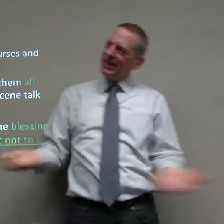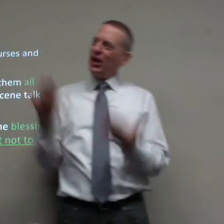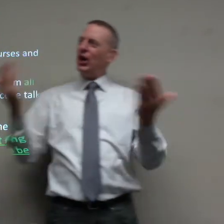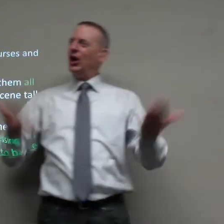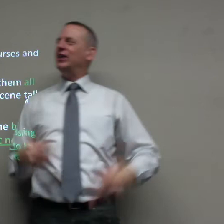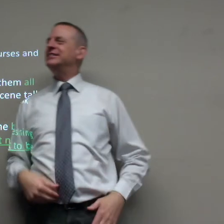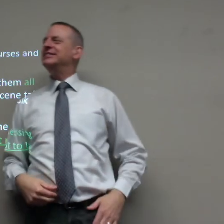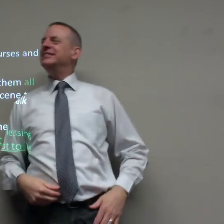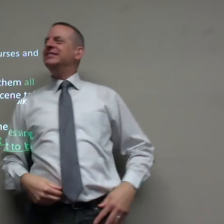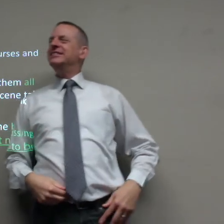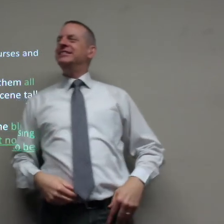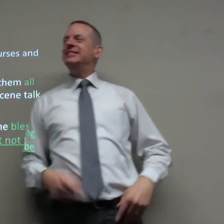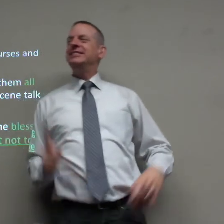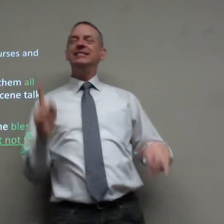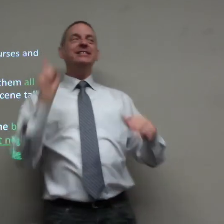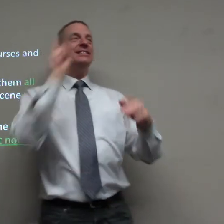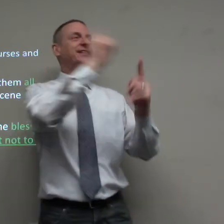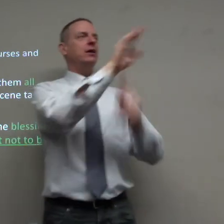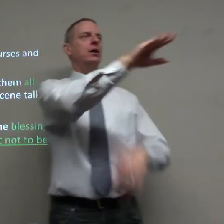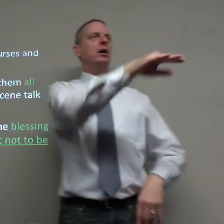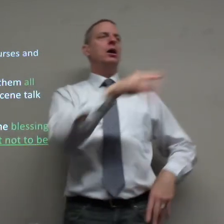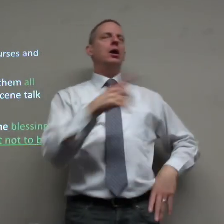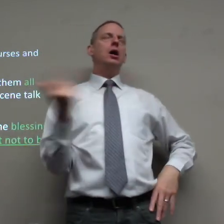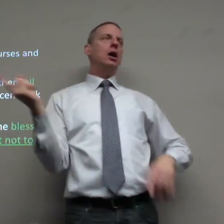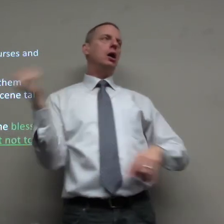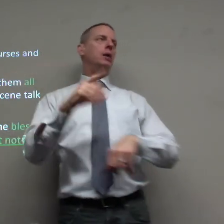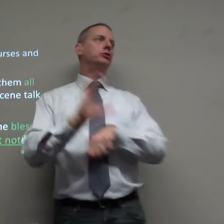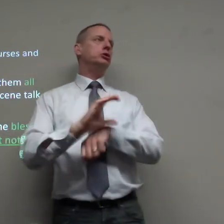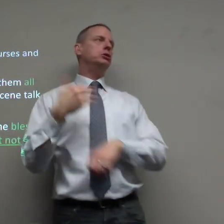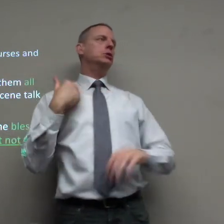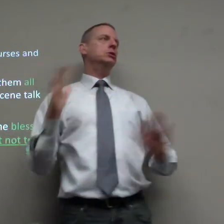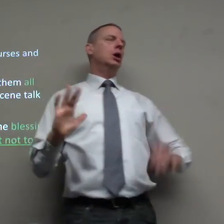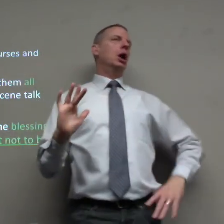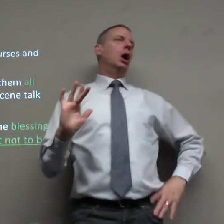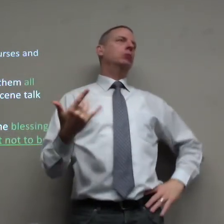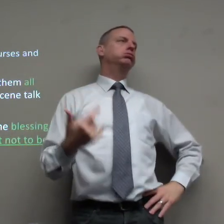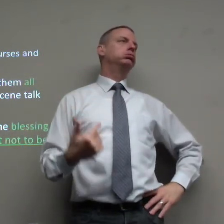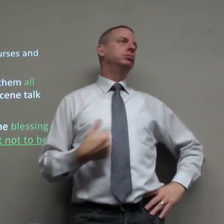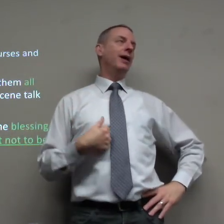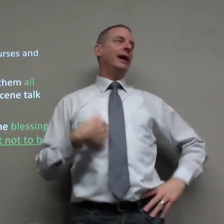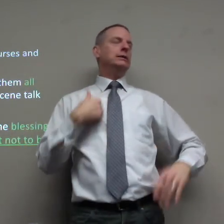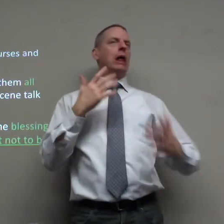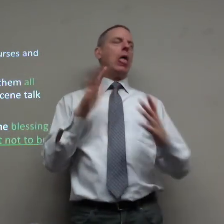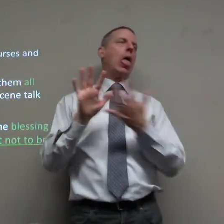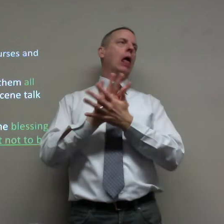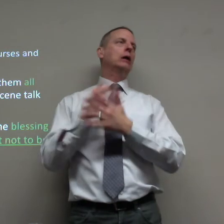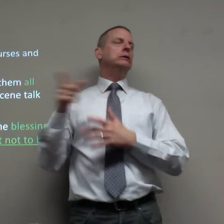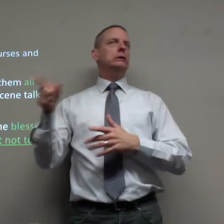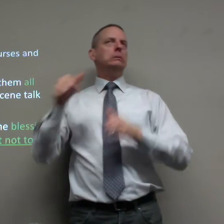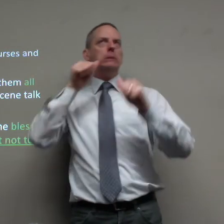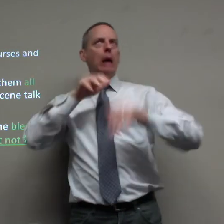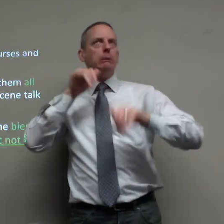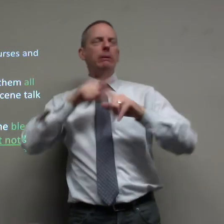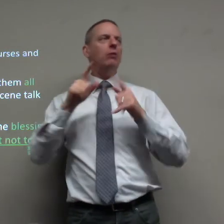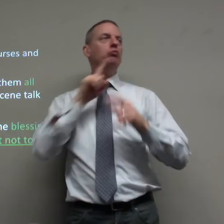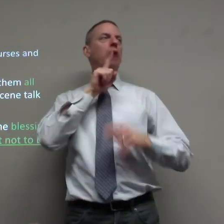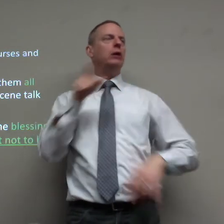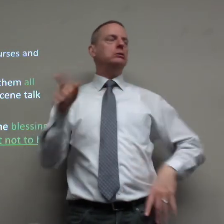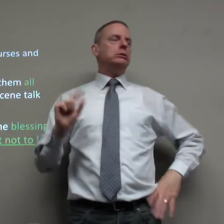that you're here and then you go to somebody and say the church on Sunday is so stupid I keep saying